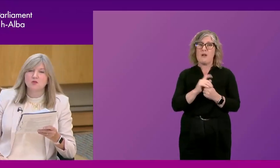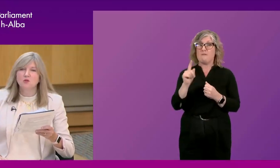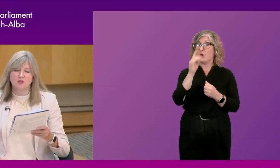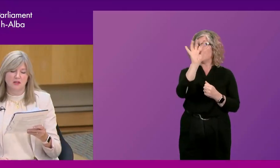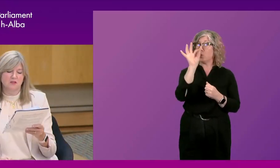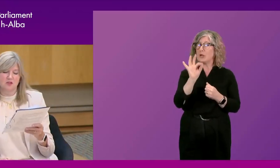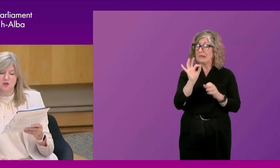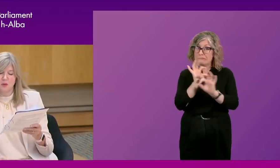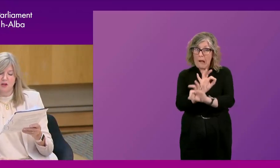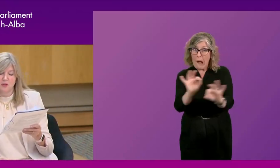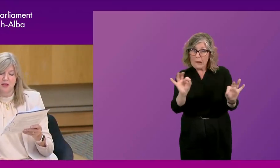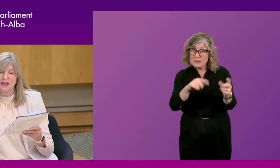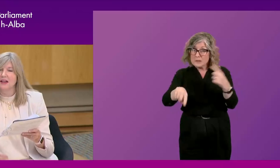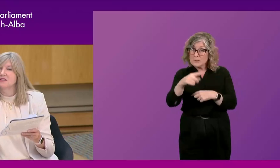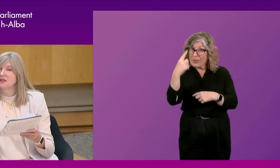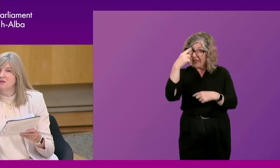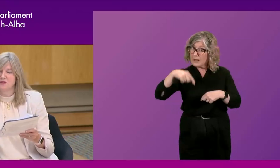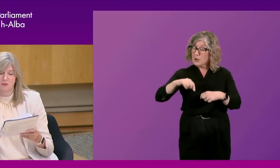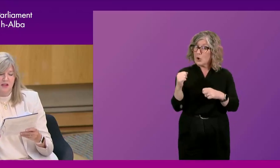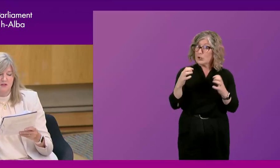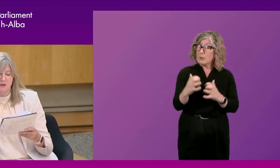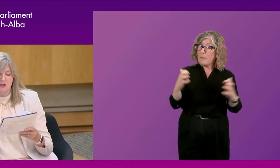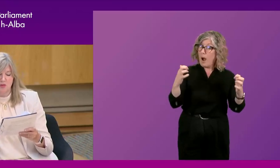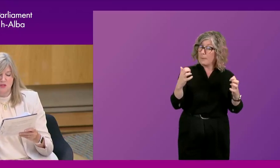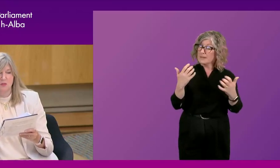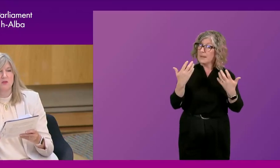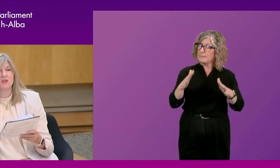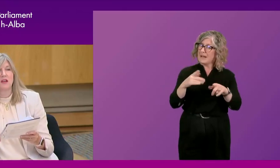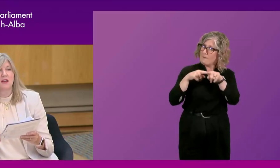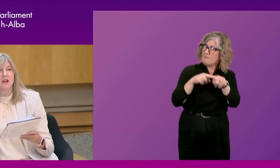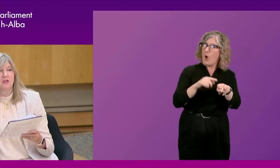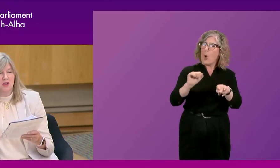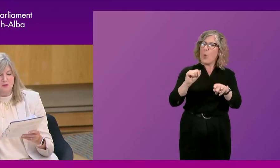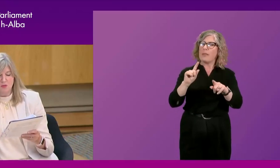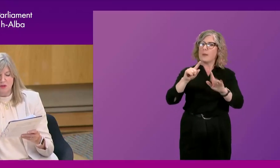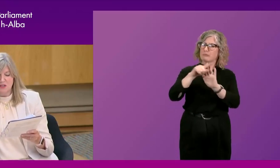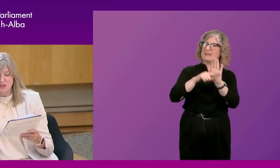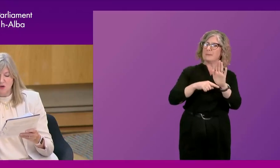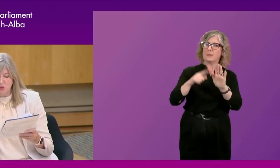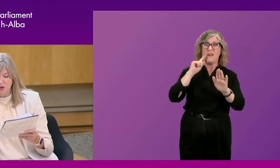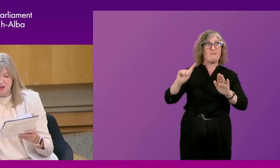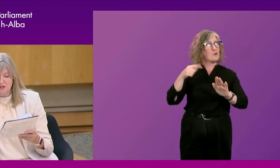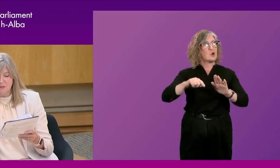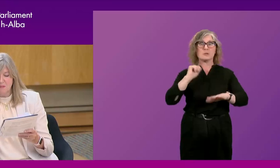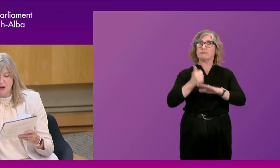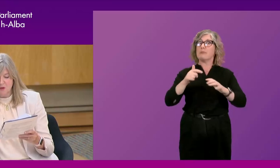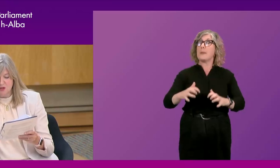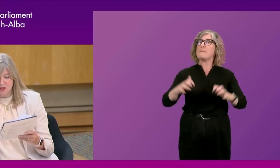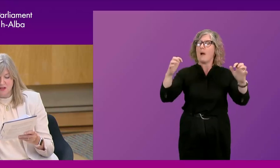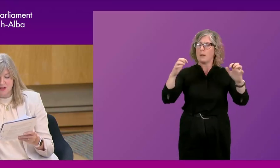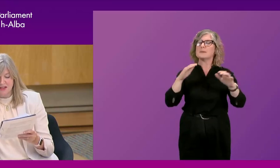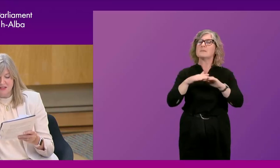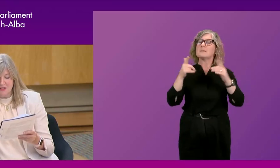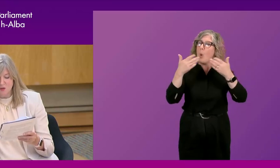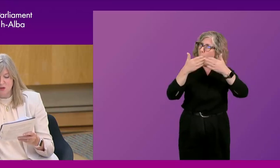ask is, do you think the Scottish Parliament has lived by its founding principles of accountability, openness, power